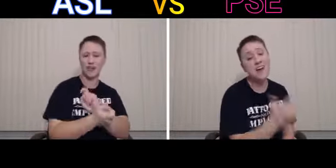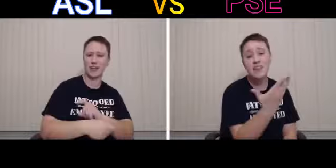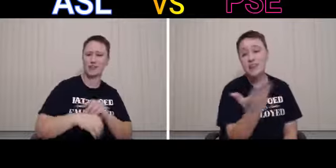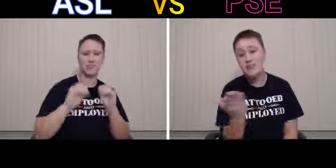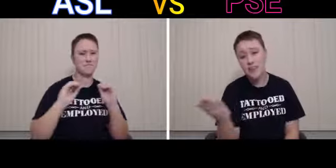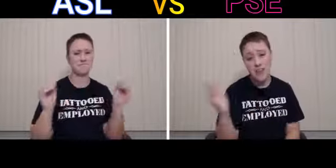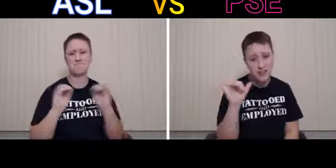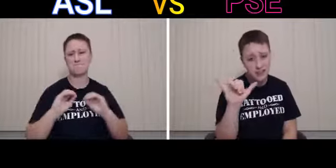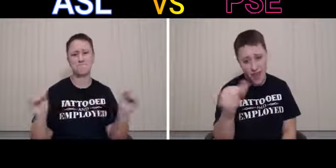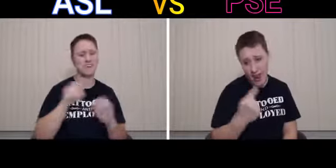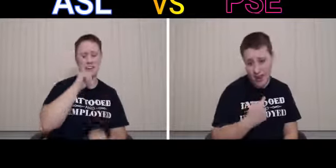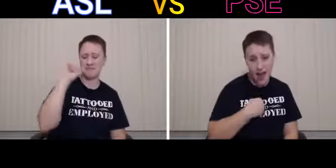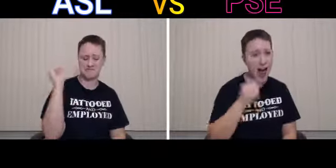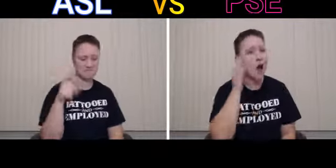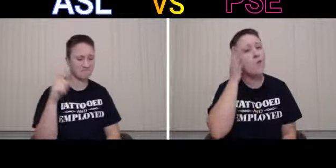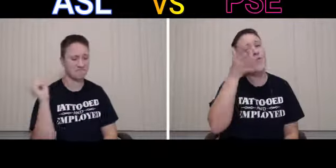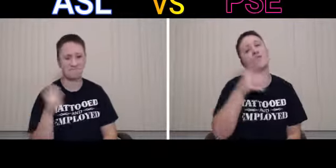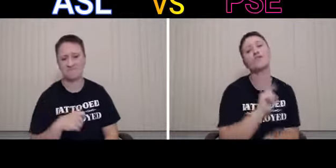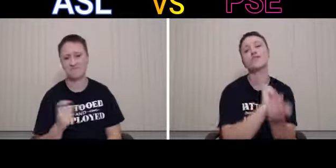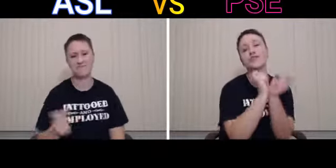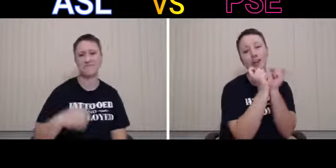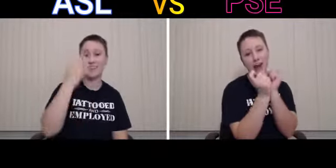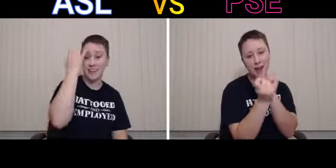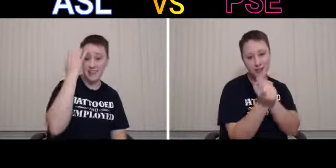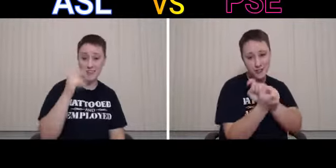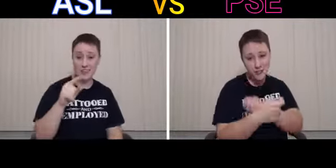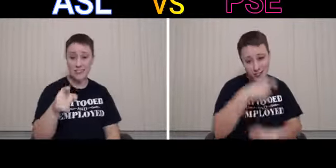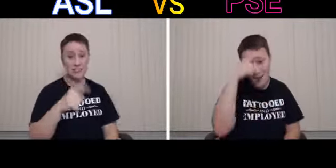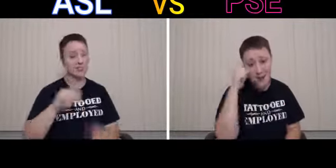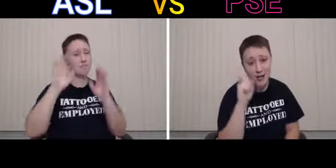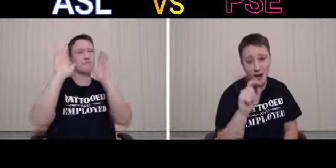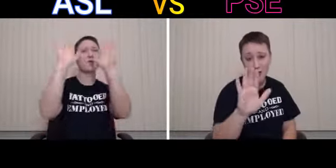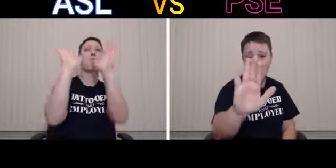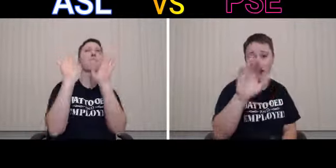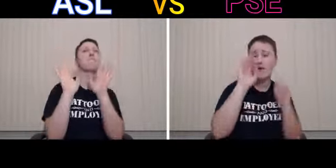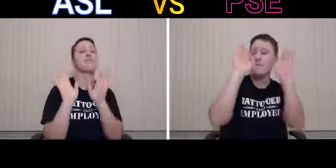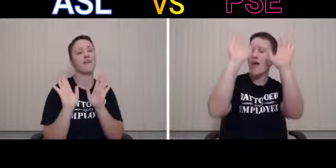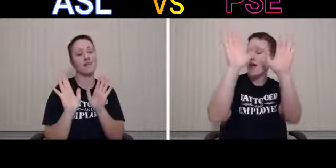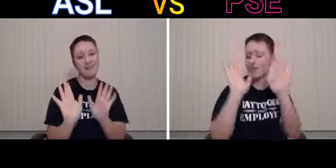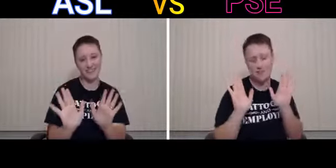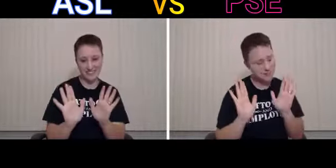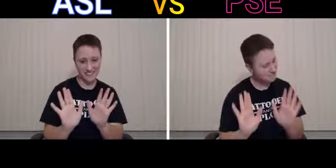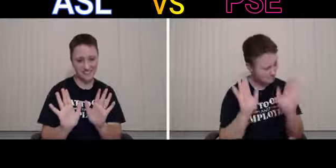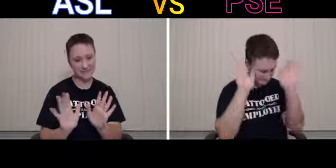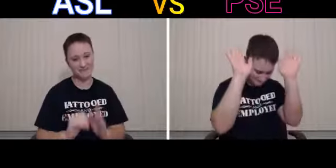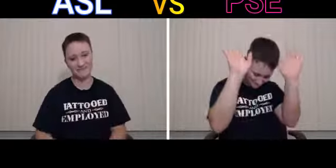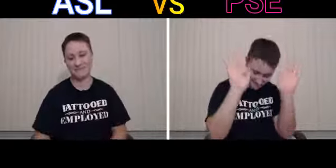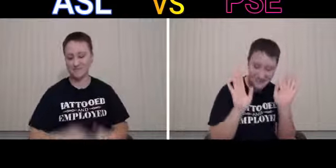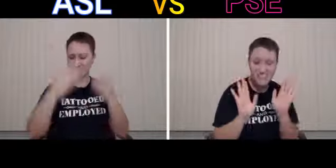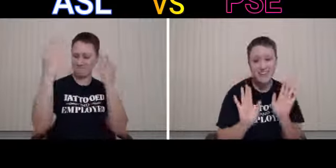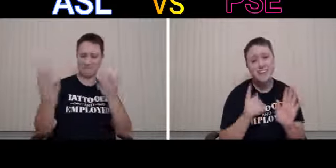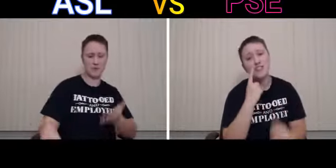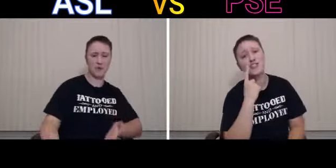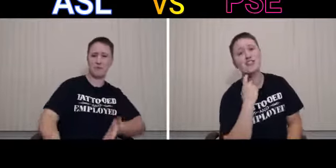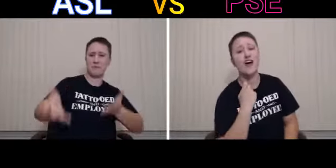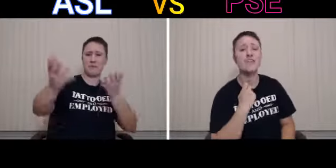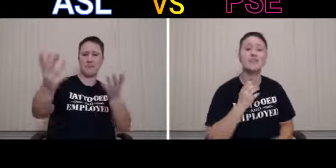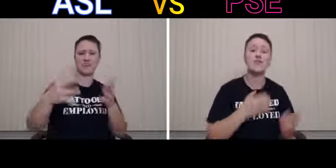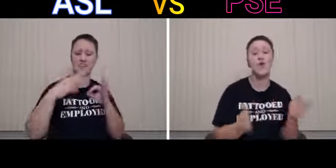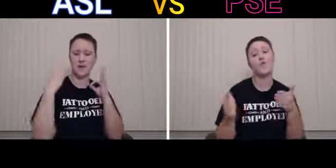thing that I would change Cause you're amazing, just the